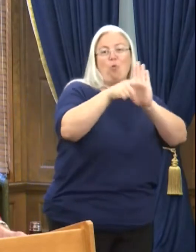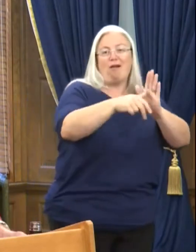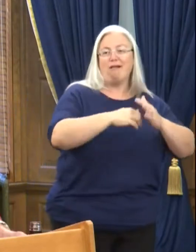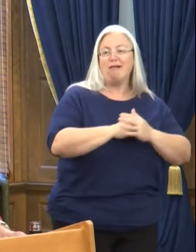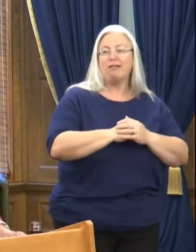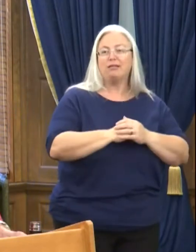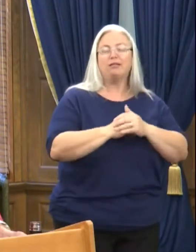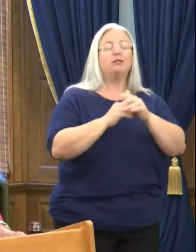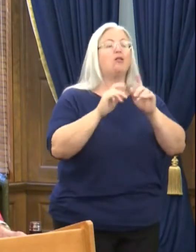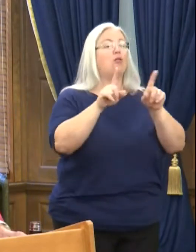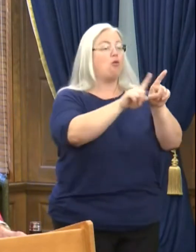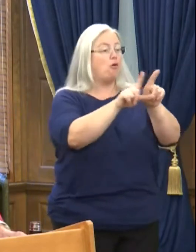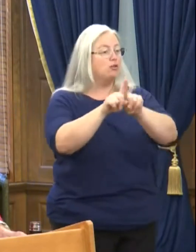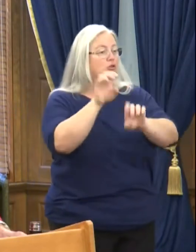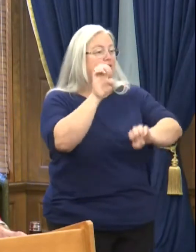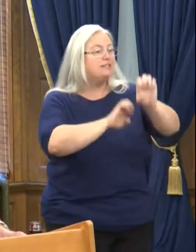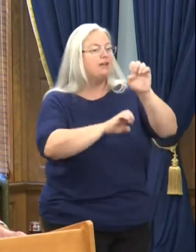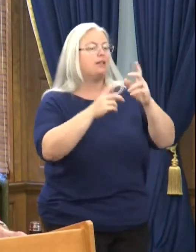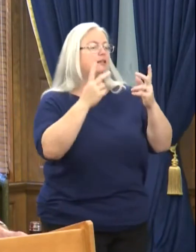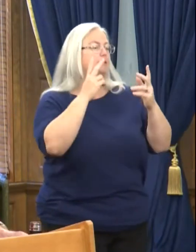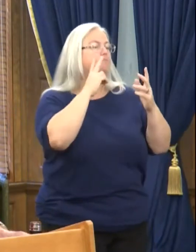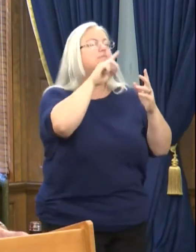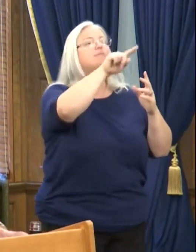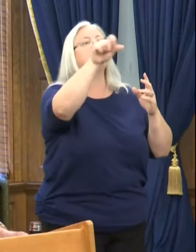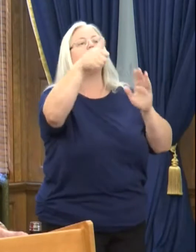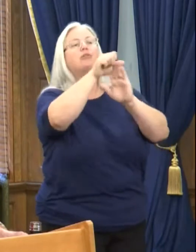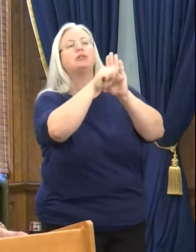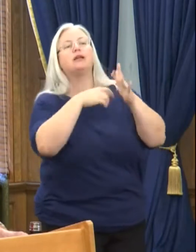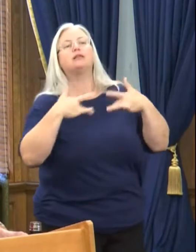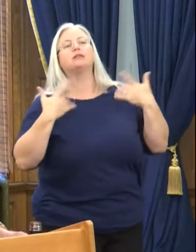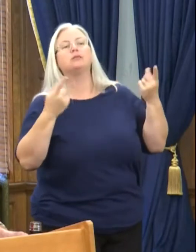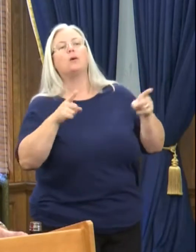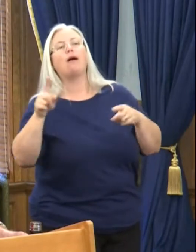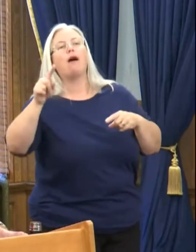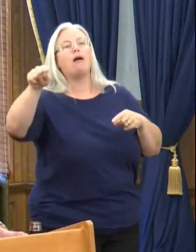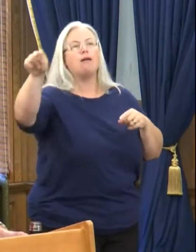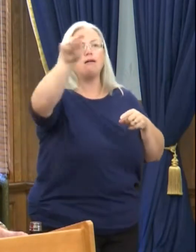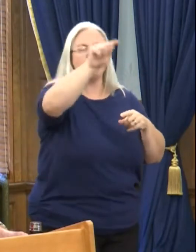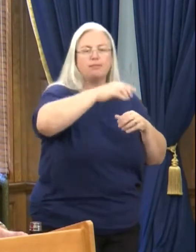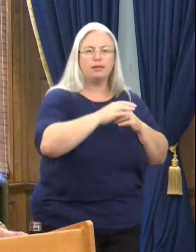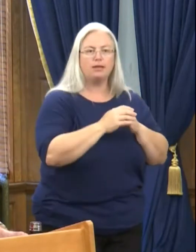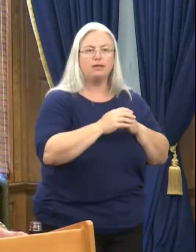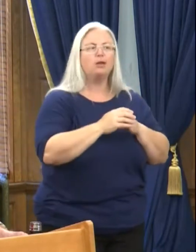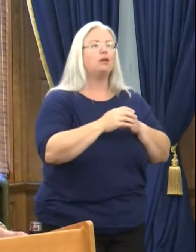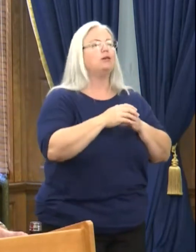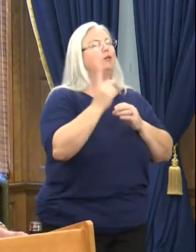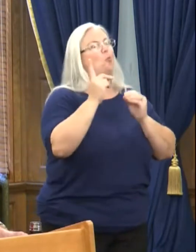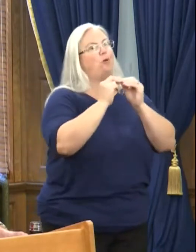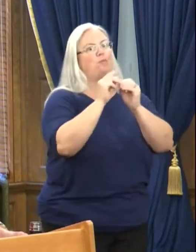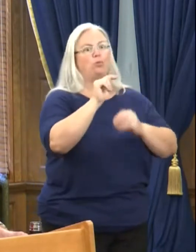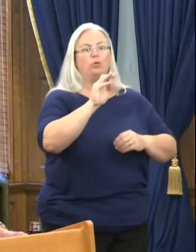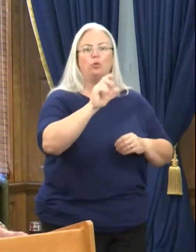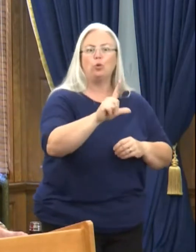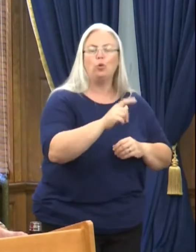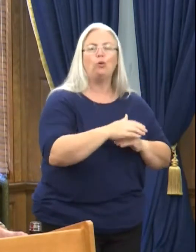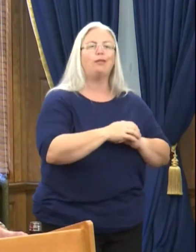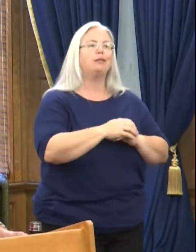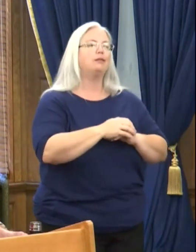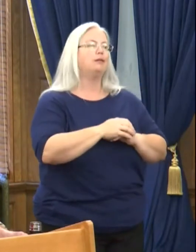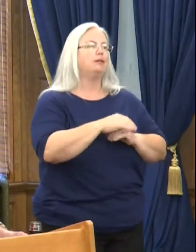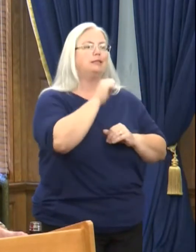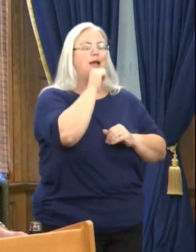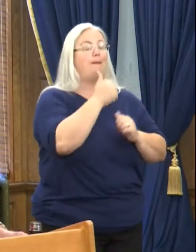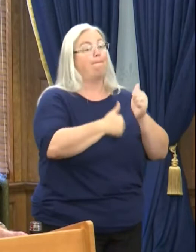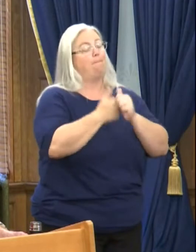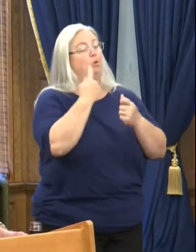But we're also evaluating what's been happening in other states. And we know that, you it's another tool, not necessarily the